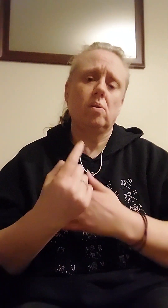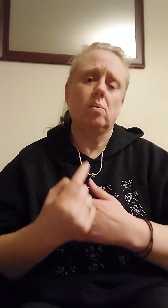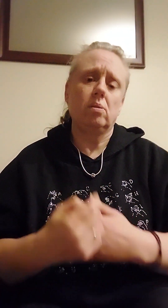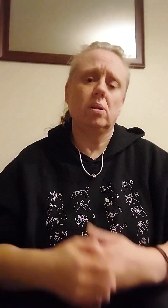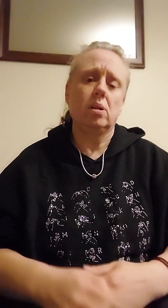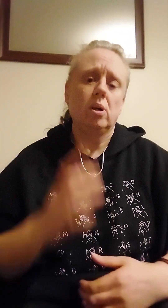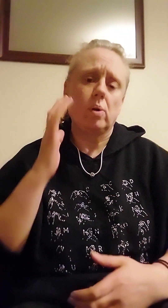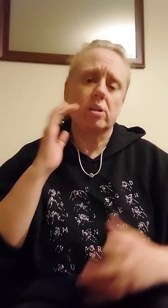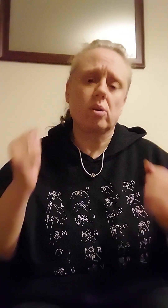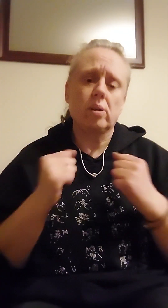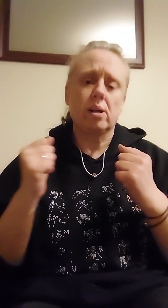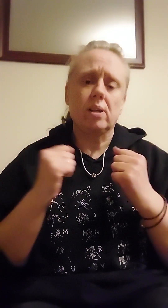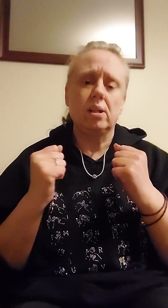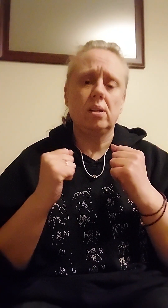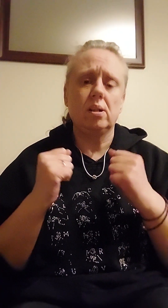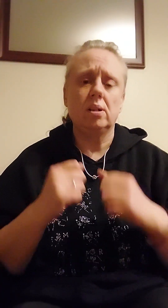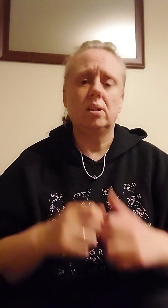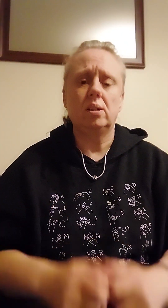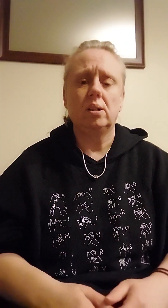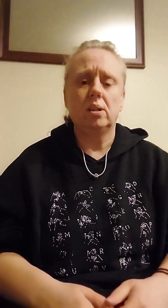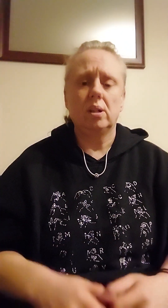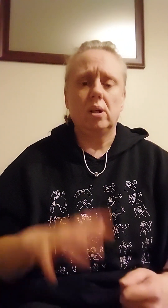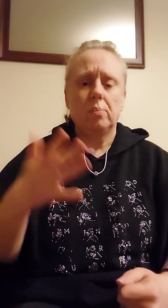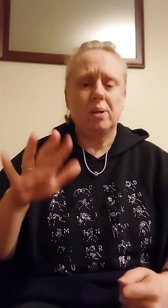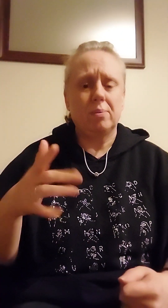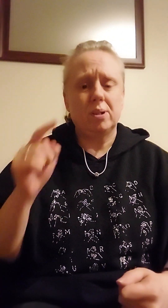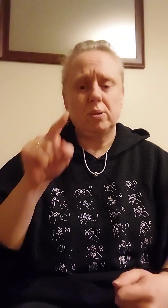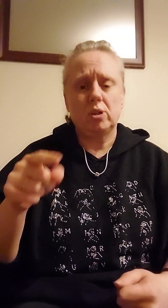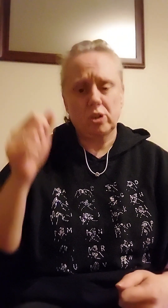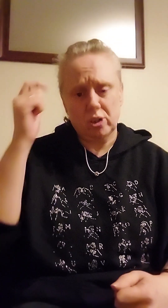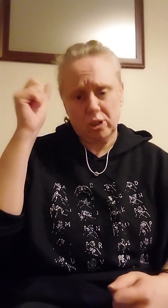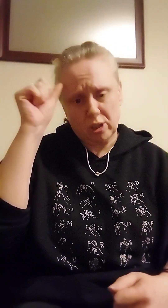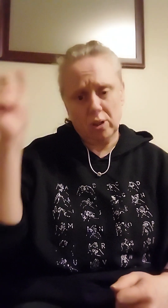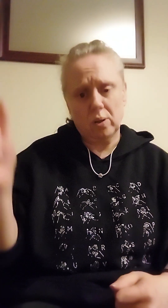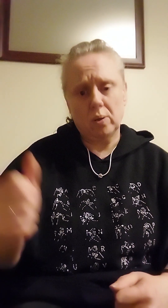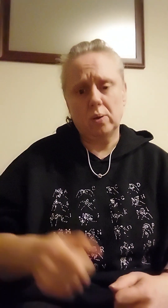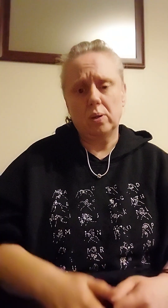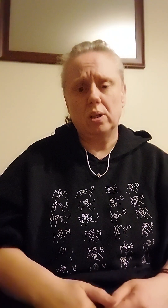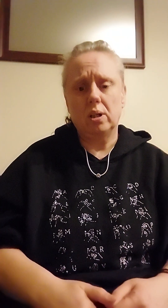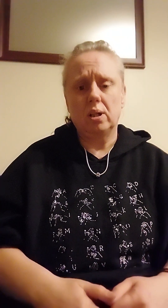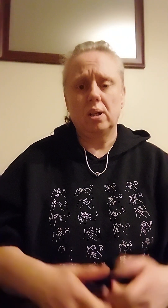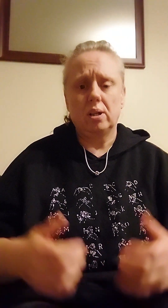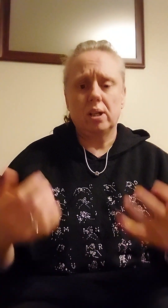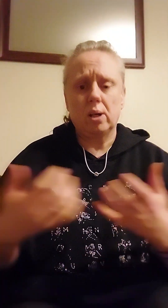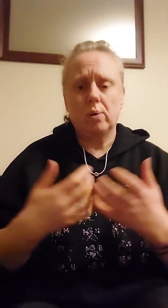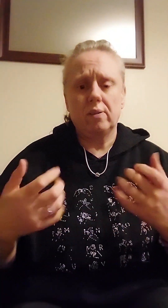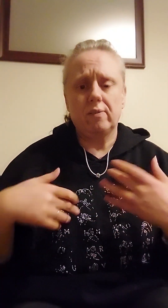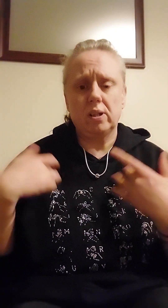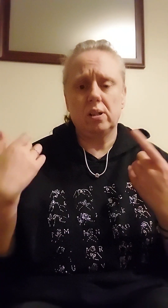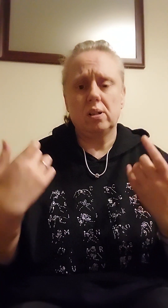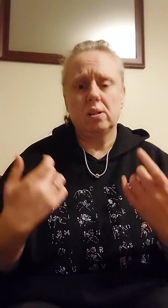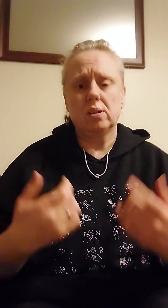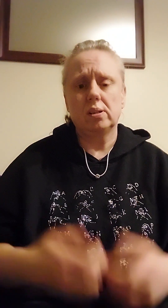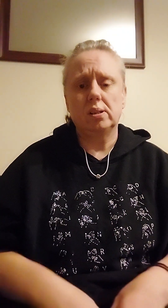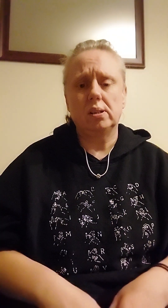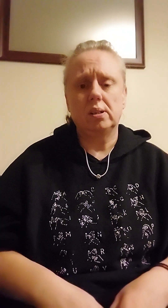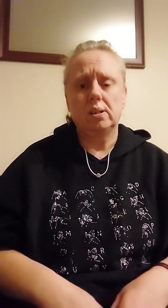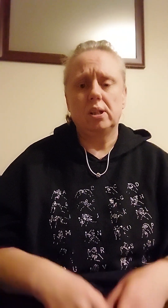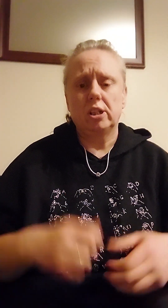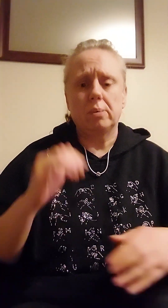when it's cold out here Well, maybe you should know just how it feels To be